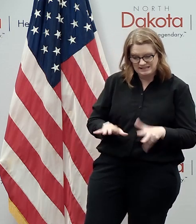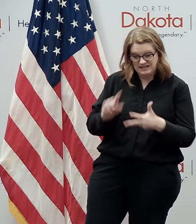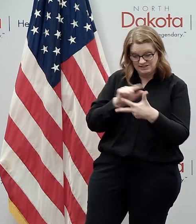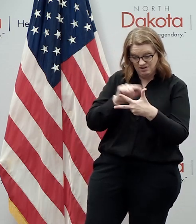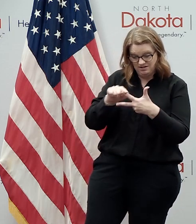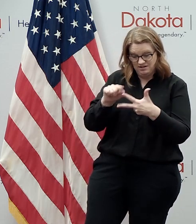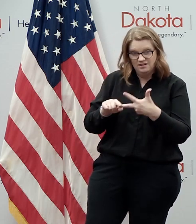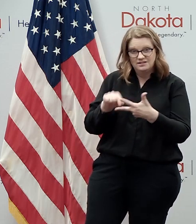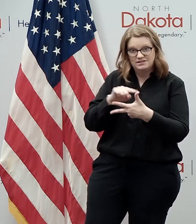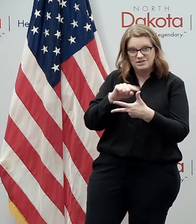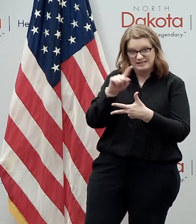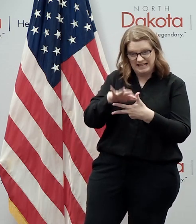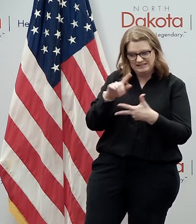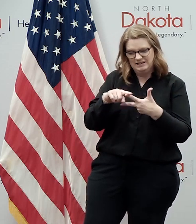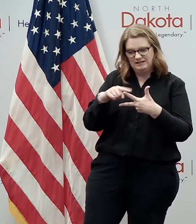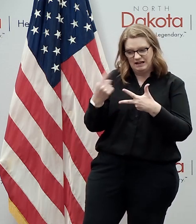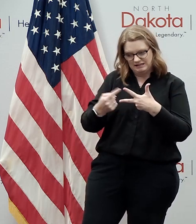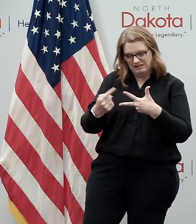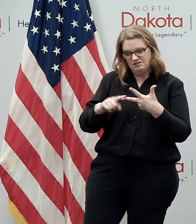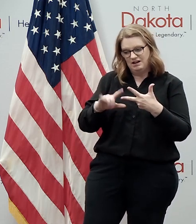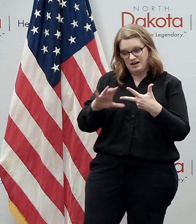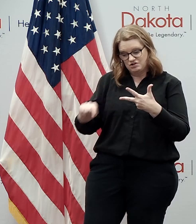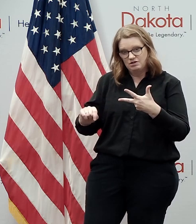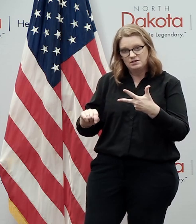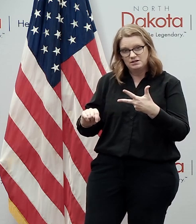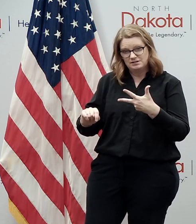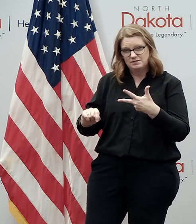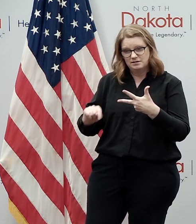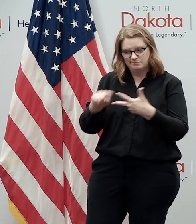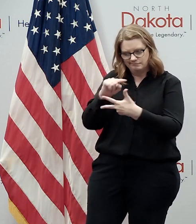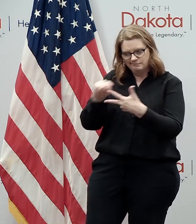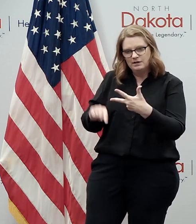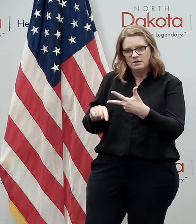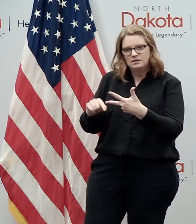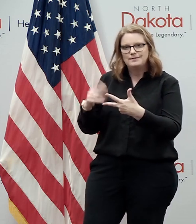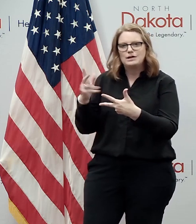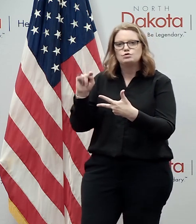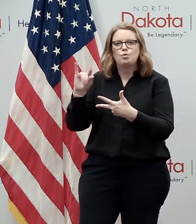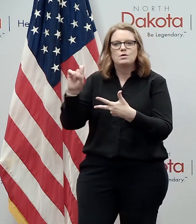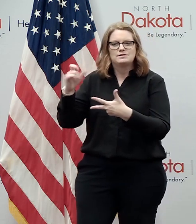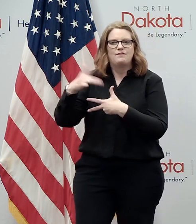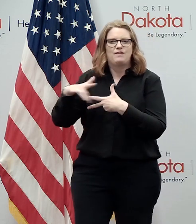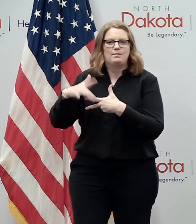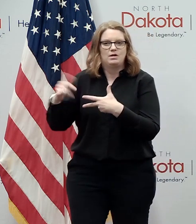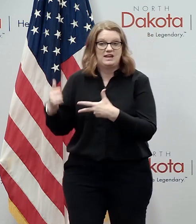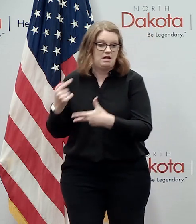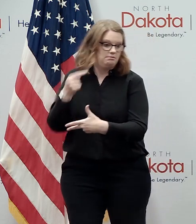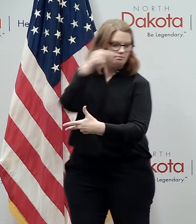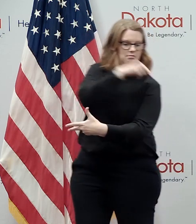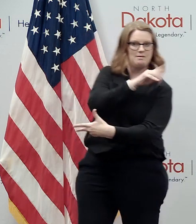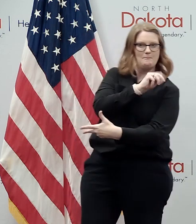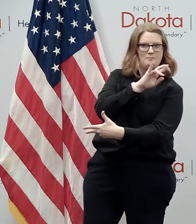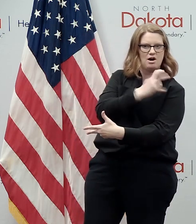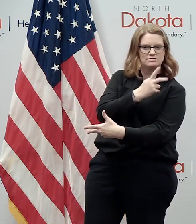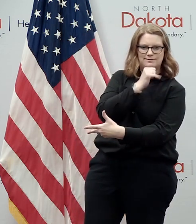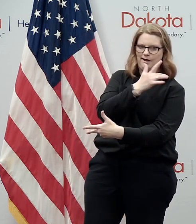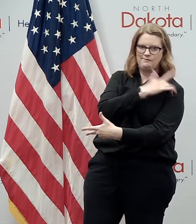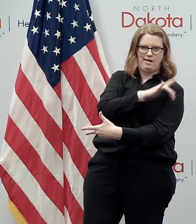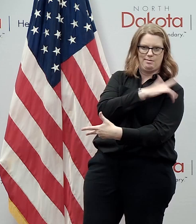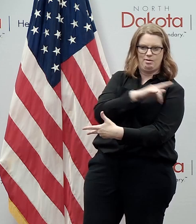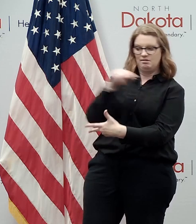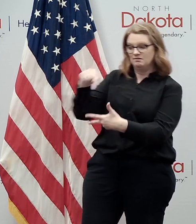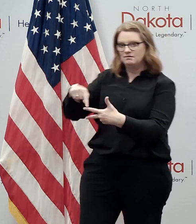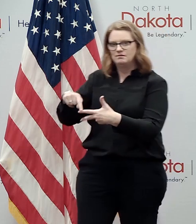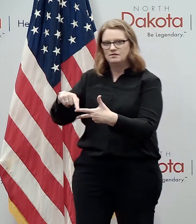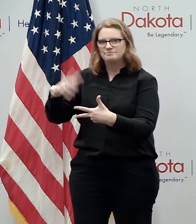that we did not have uh when back in march there are tools that we do have now and we want to uh keep building those capabilities